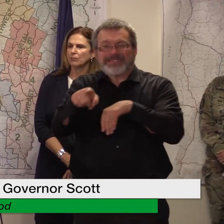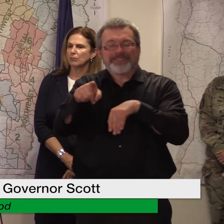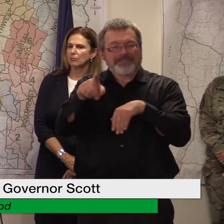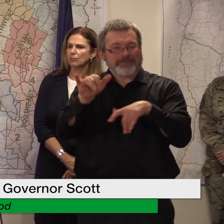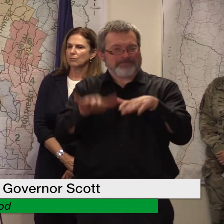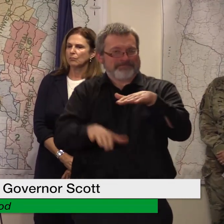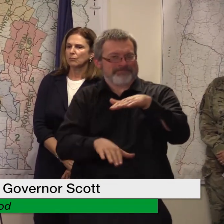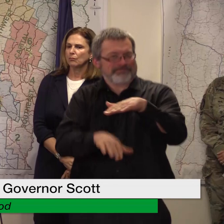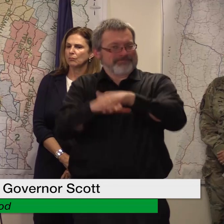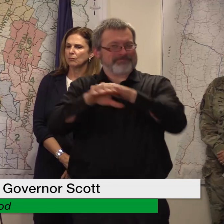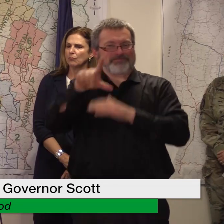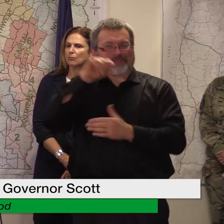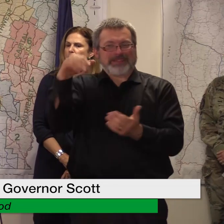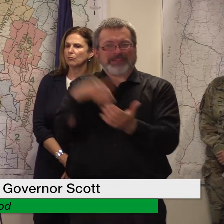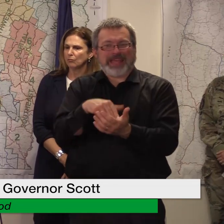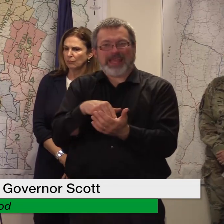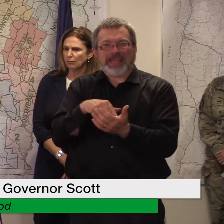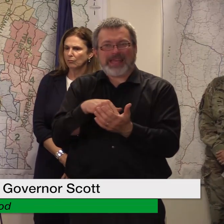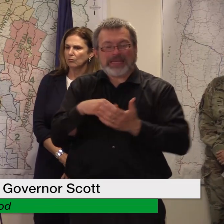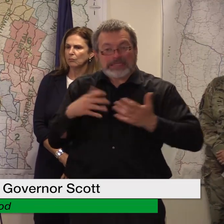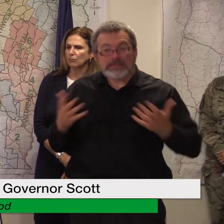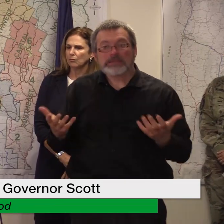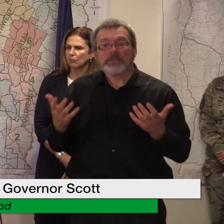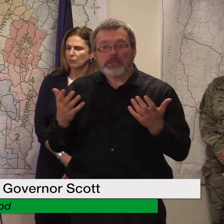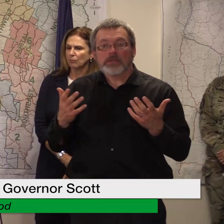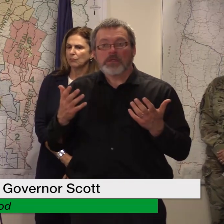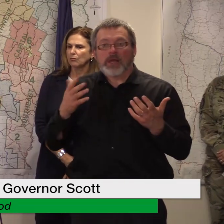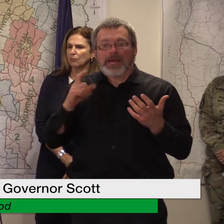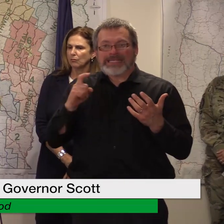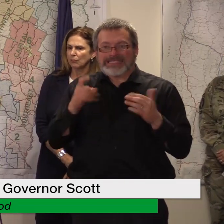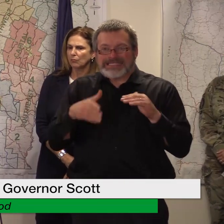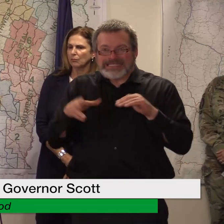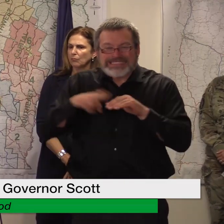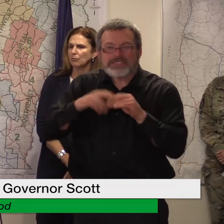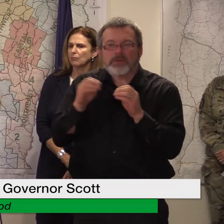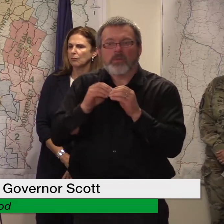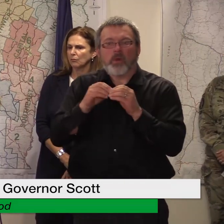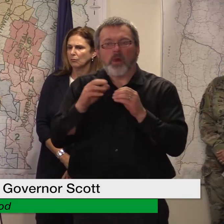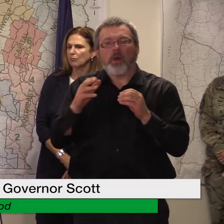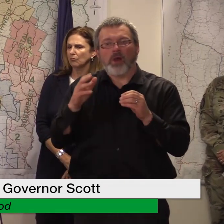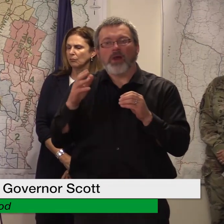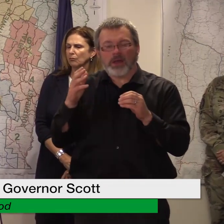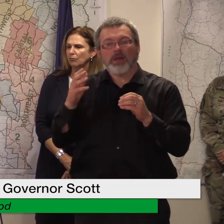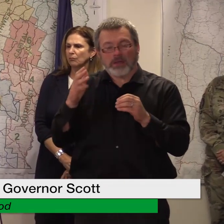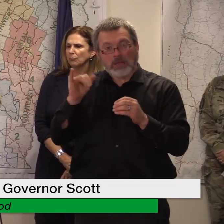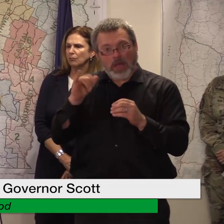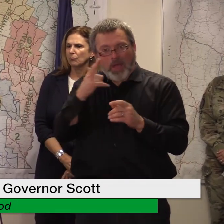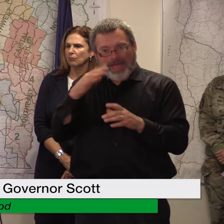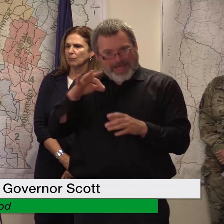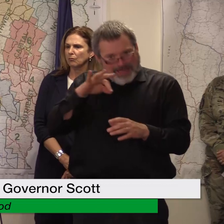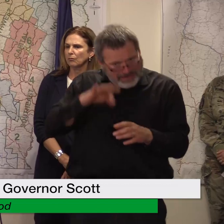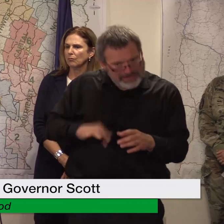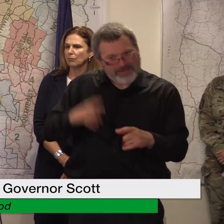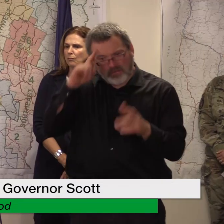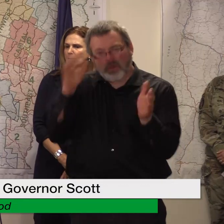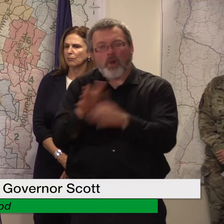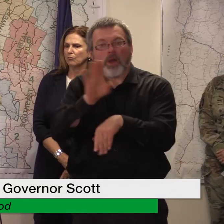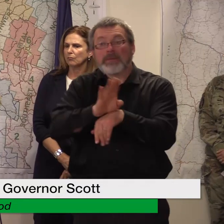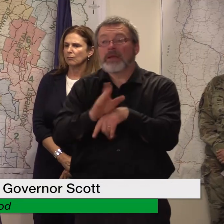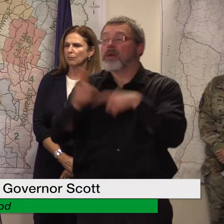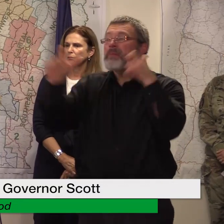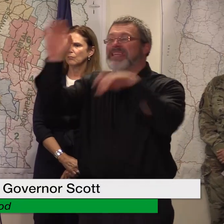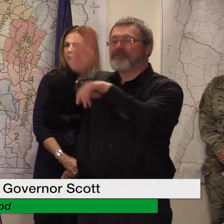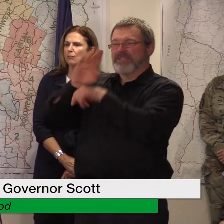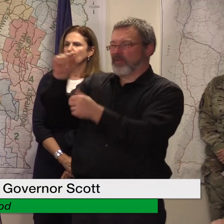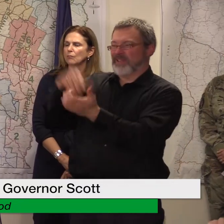means more the 20 000 means more to them a very small business than 20 000 to a much larger business so it does help